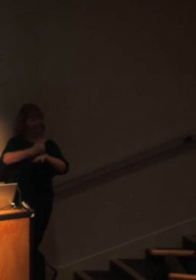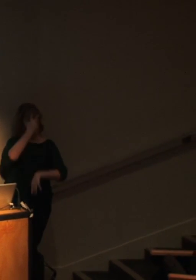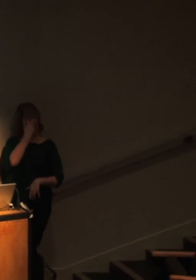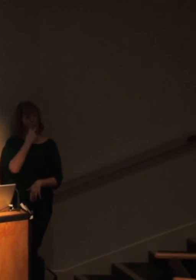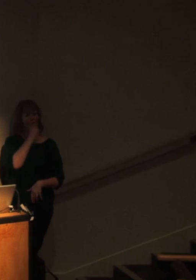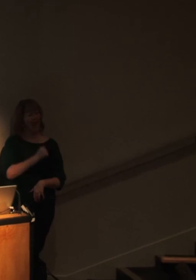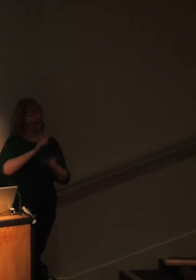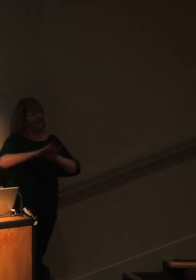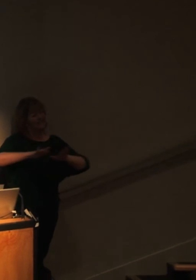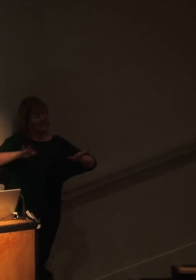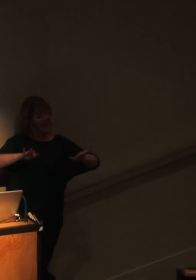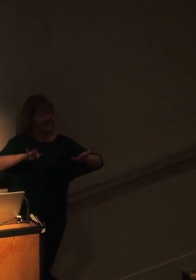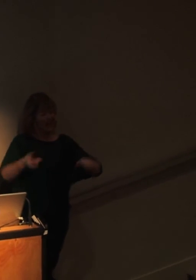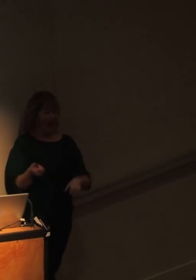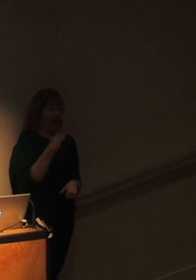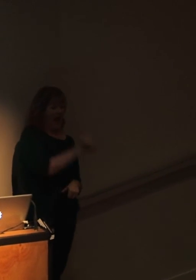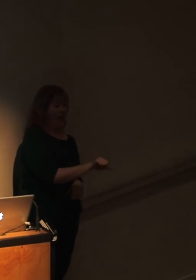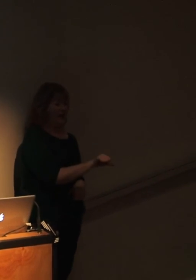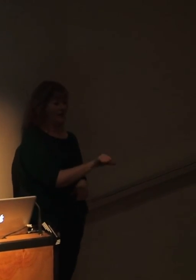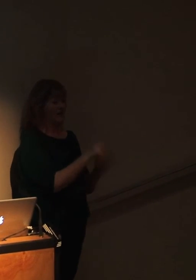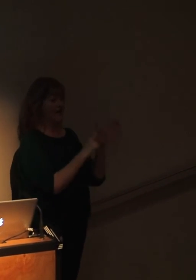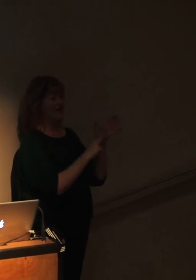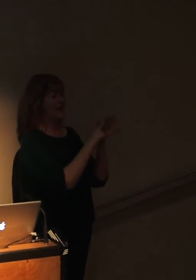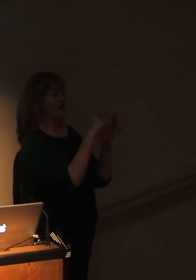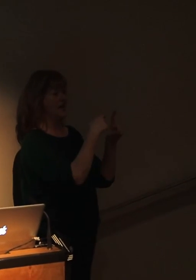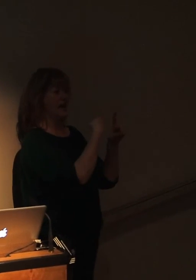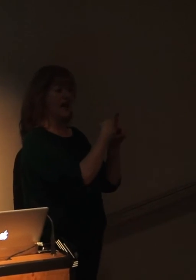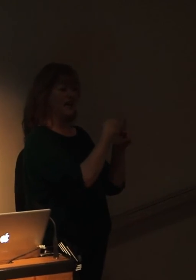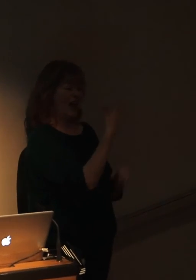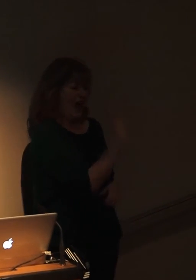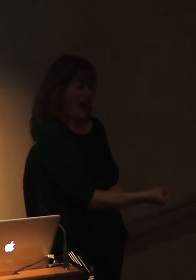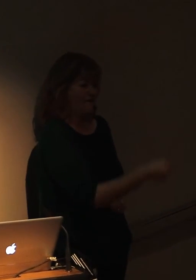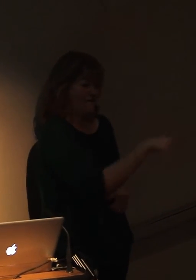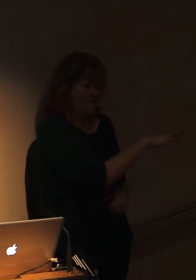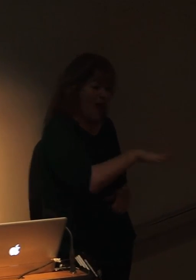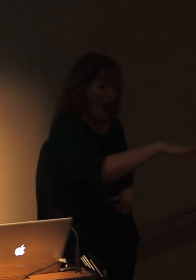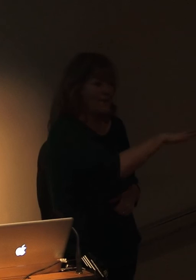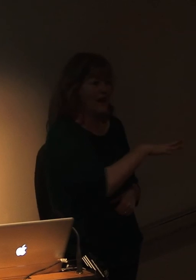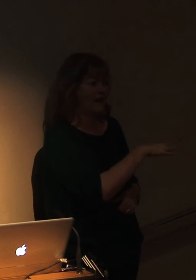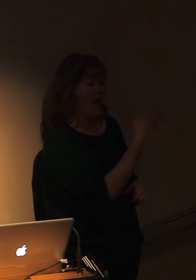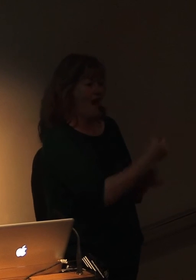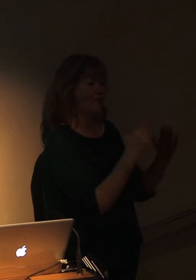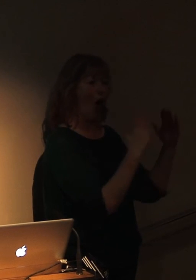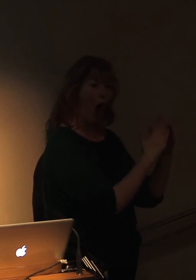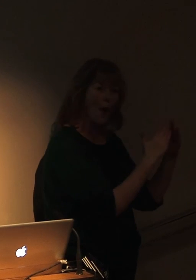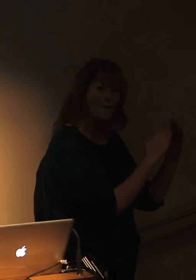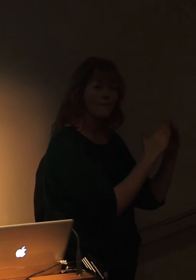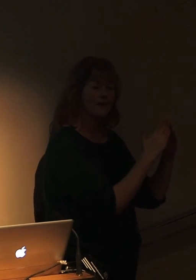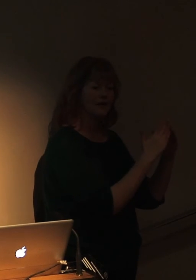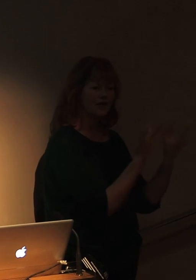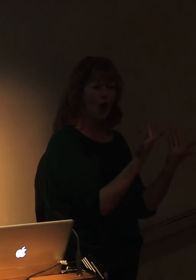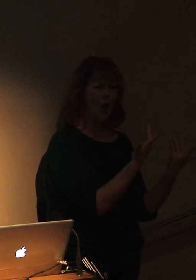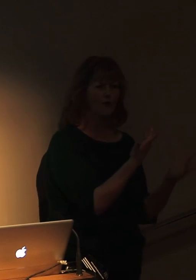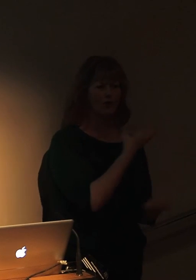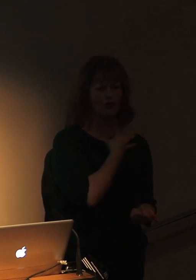of the sea. And we've learnt that Nick has a family with kids at home. So suddenly there's that jeopardy of the father, is he going to get back in time?